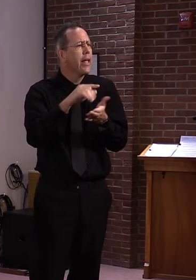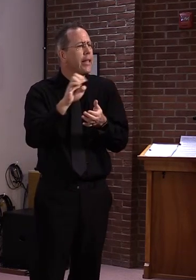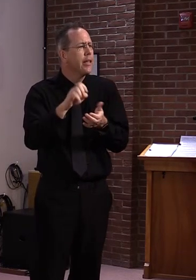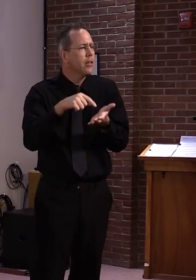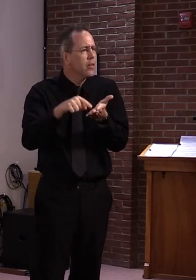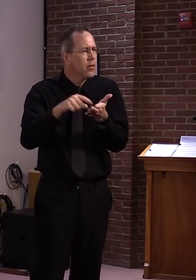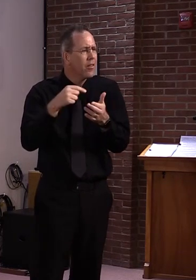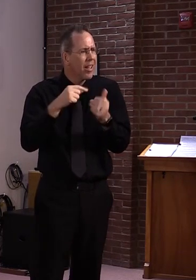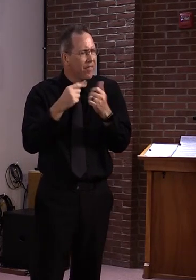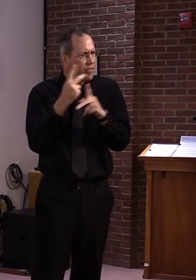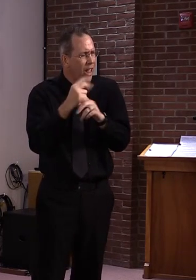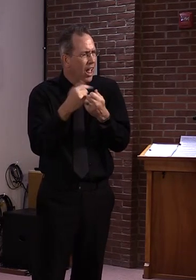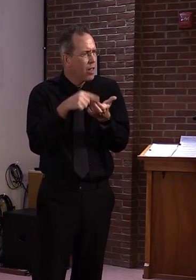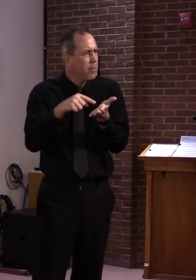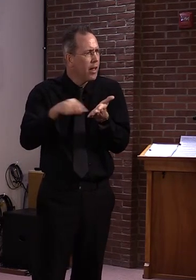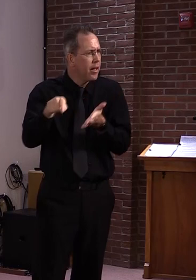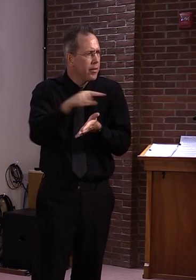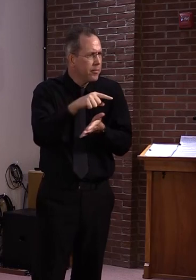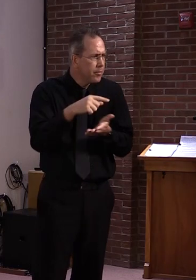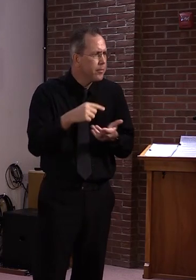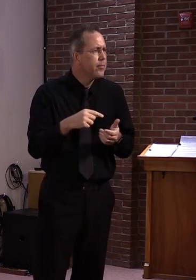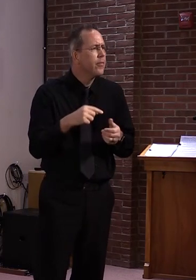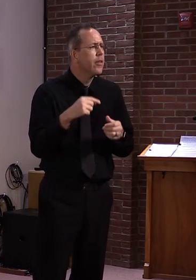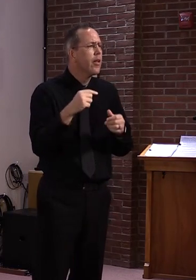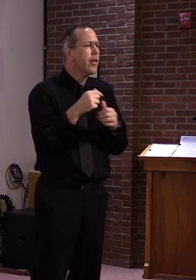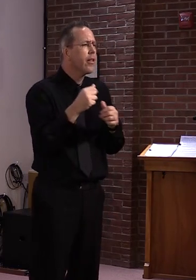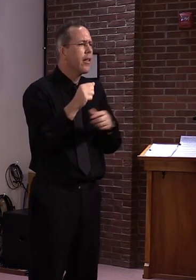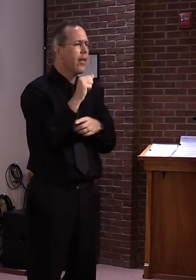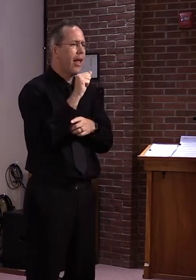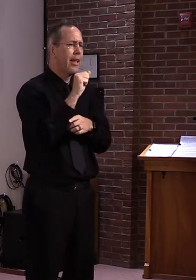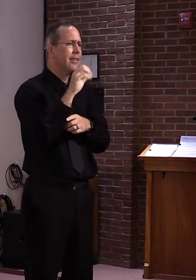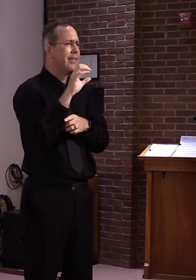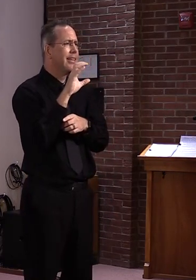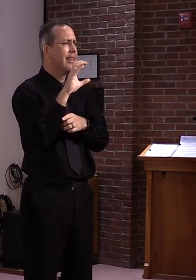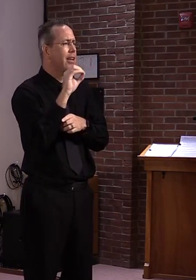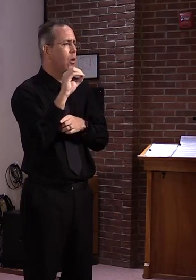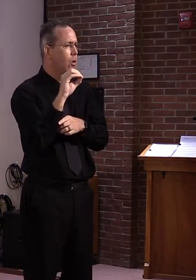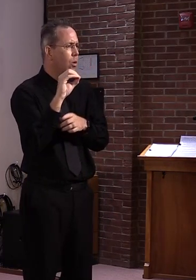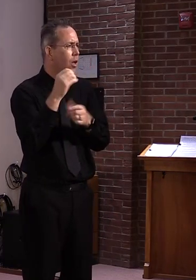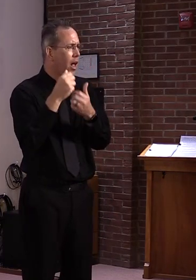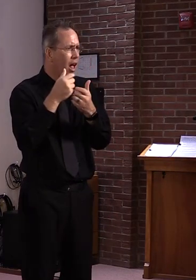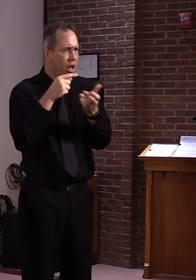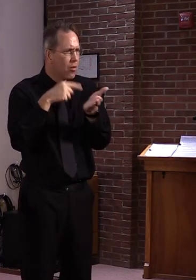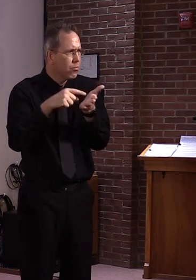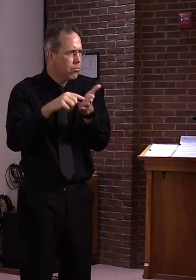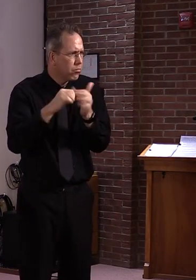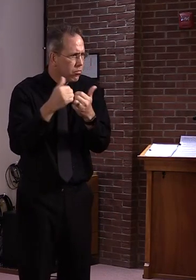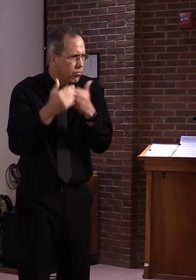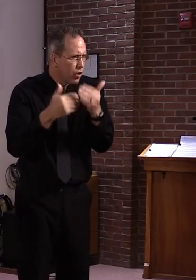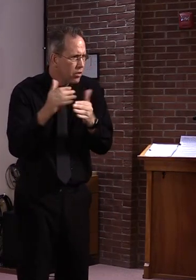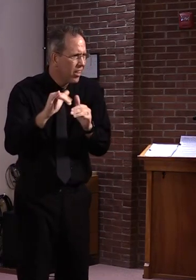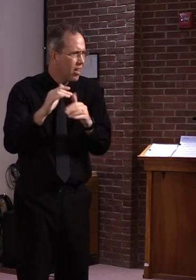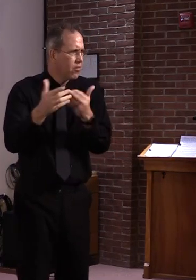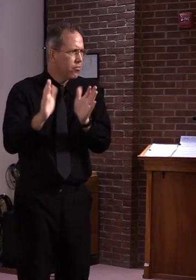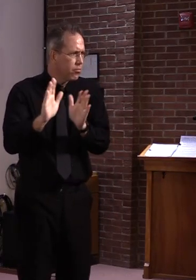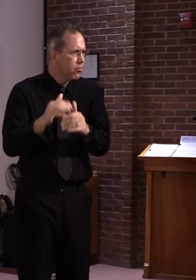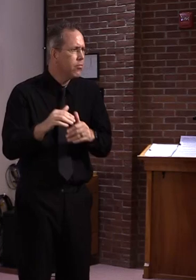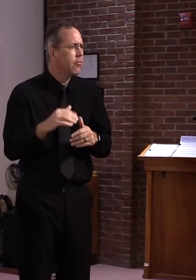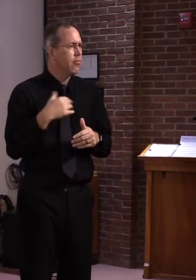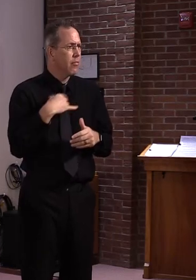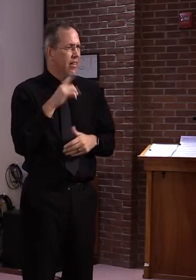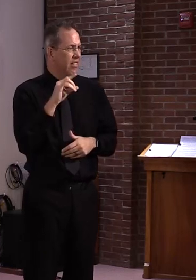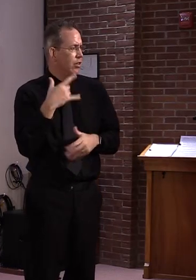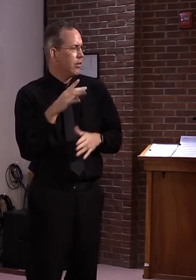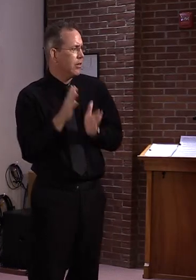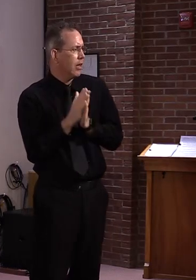ACO as we move forward. As you know, I ask for more transparency at the ACO